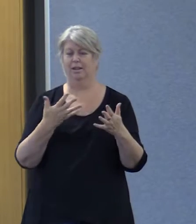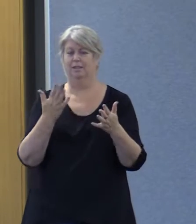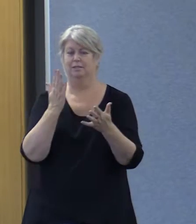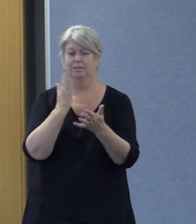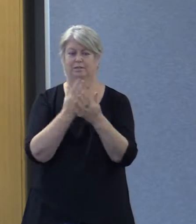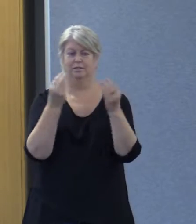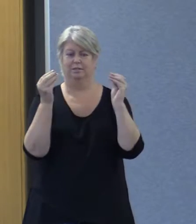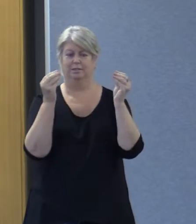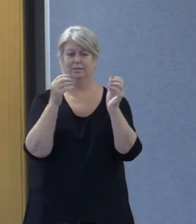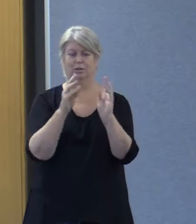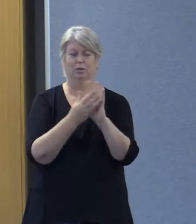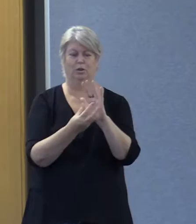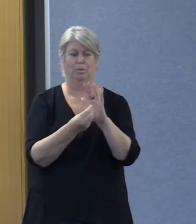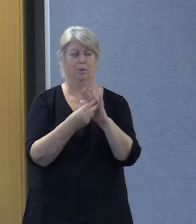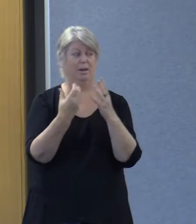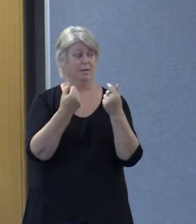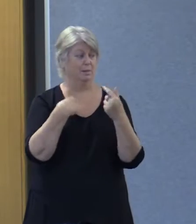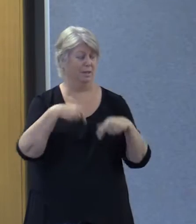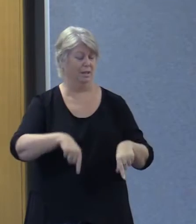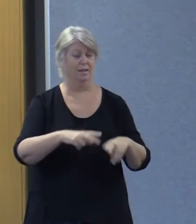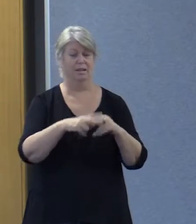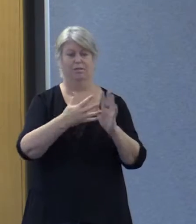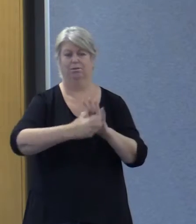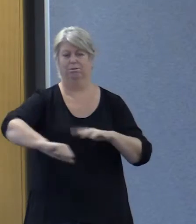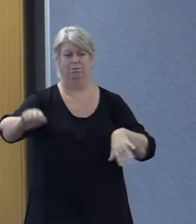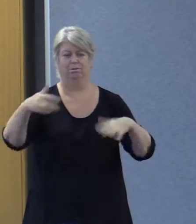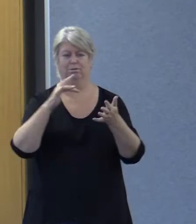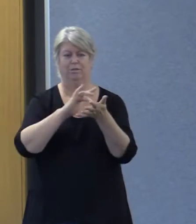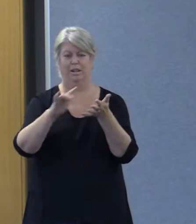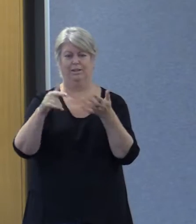could contact our office we had a few copies here but they've already gone.